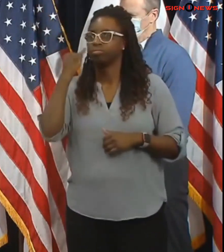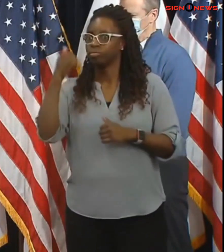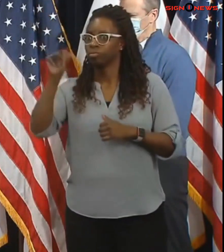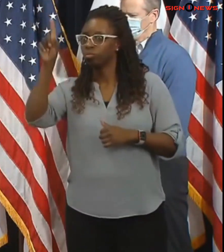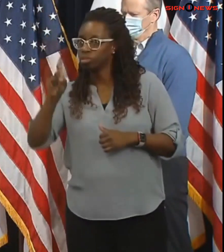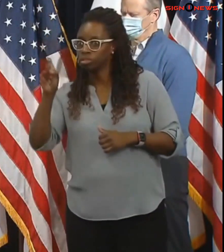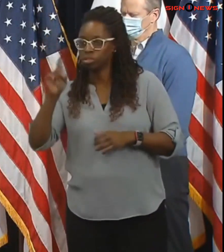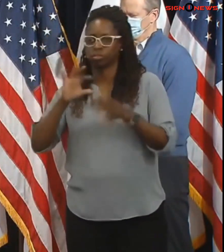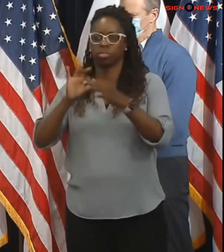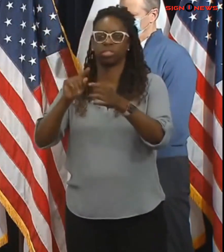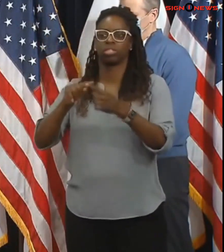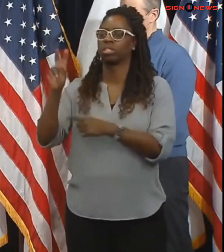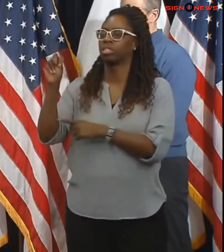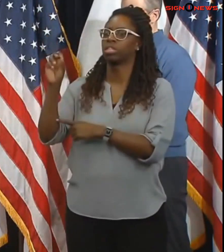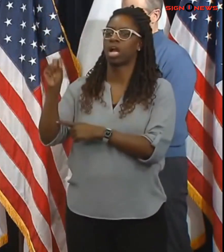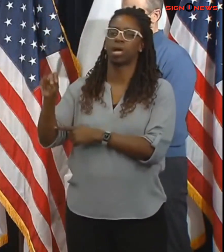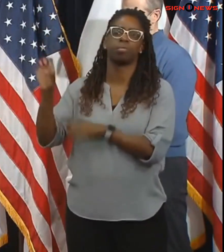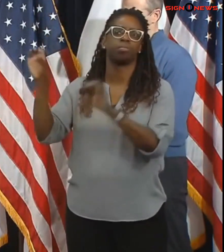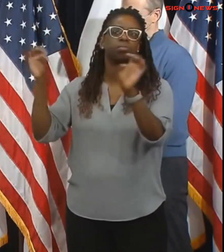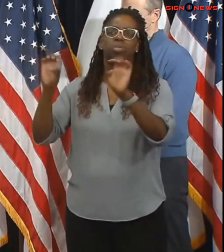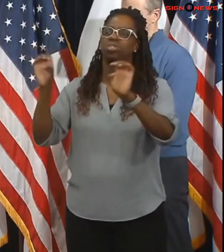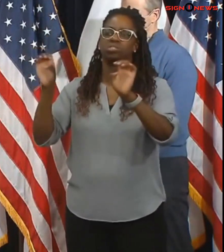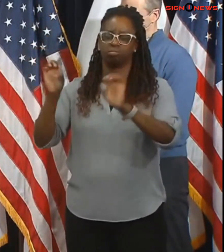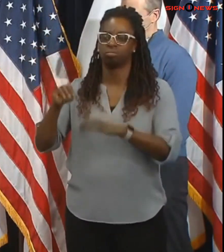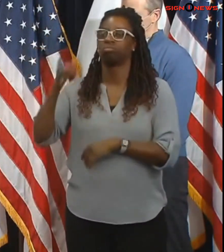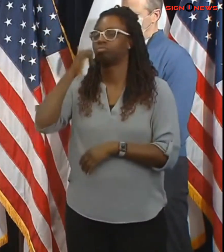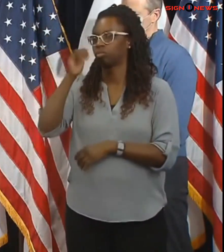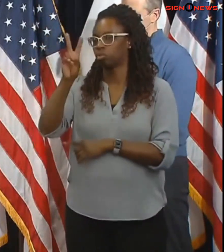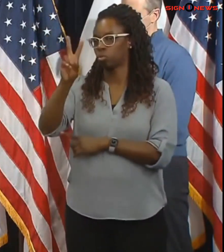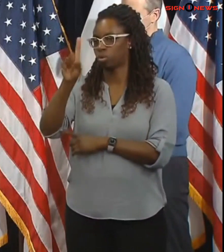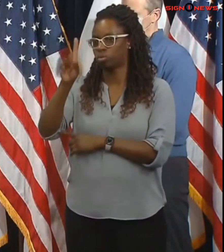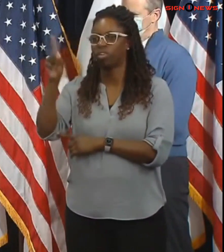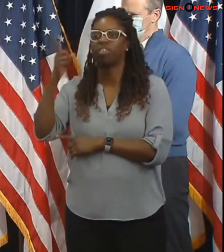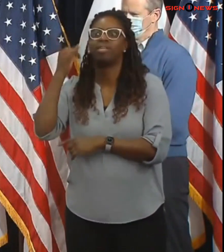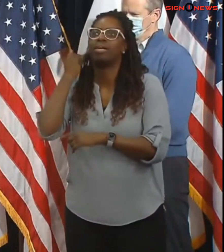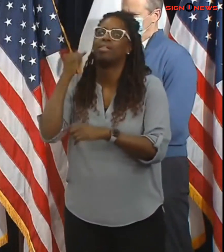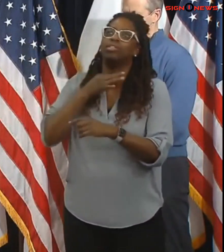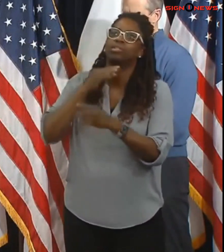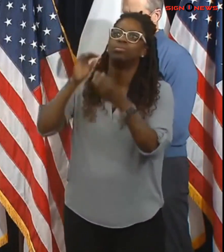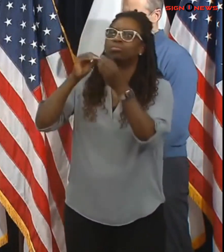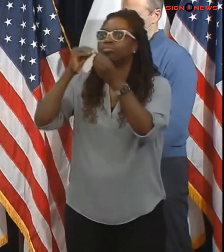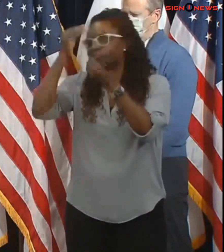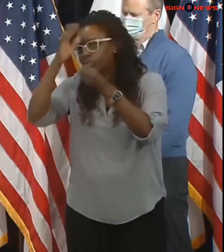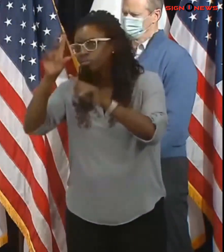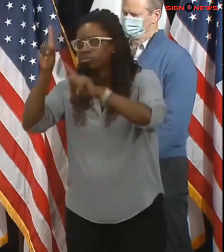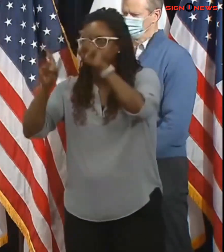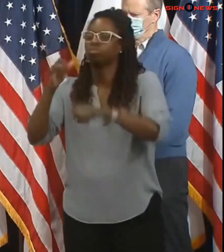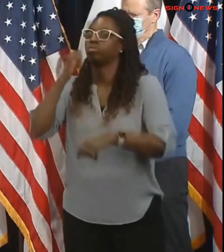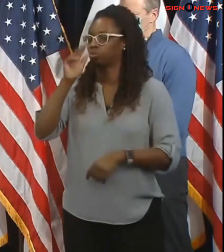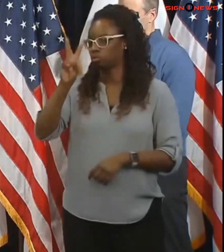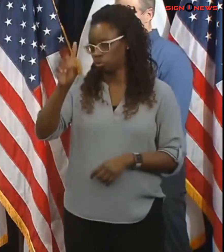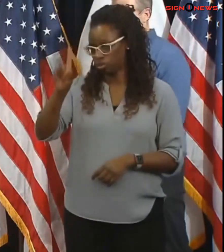preparedness and safety tips please visit mass.gov forward slash snow thank you